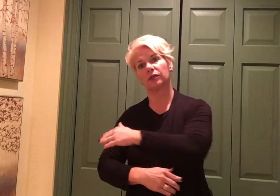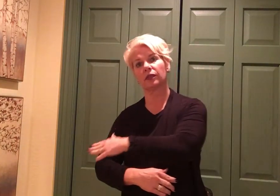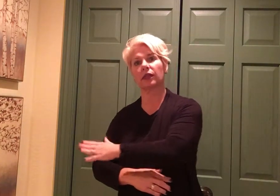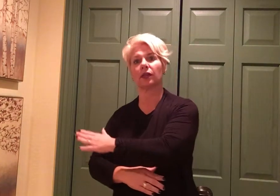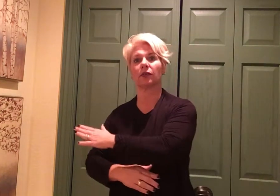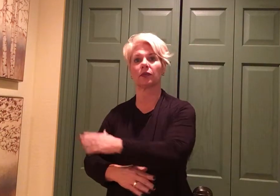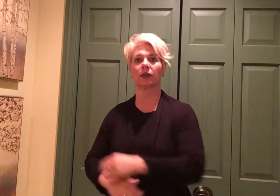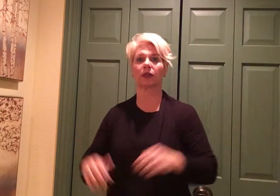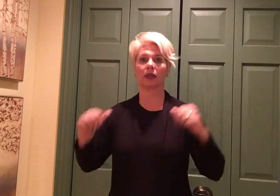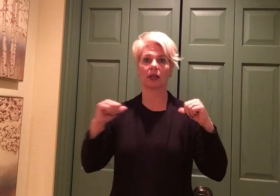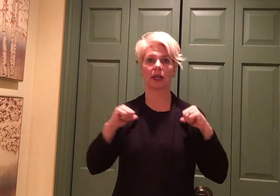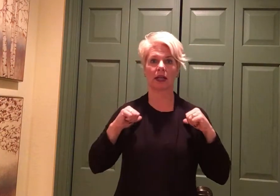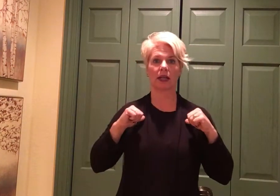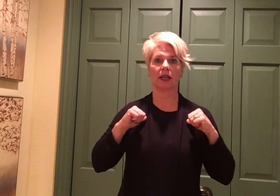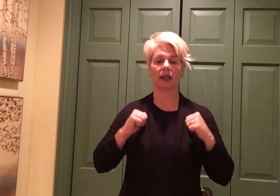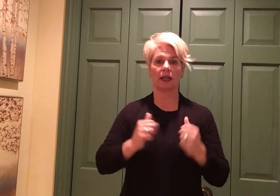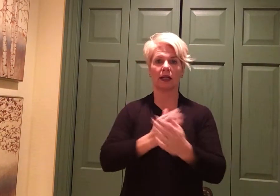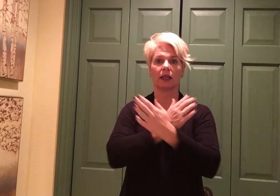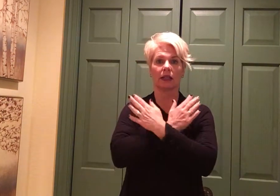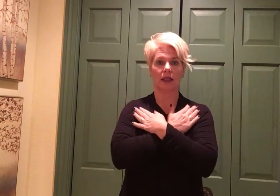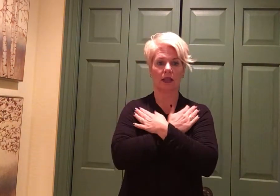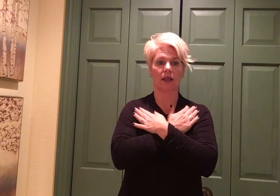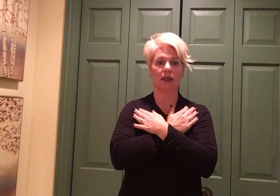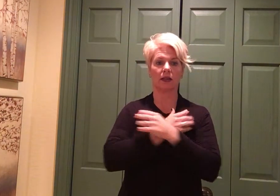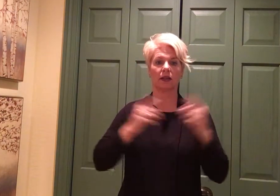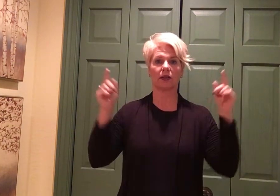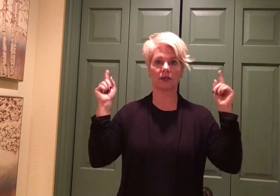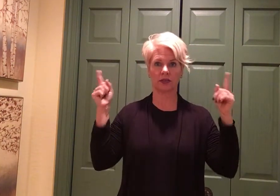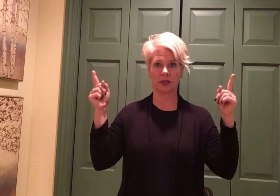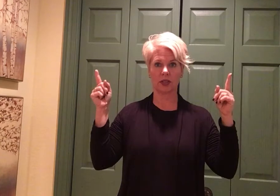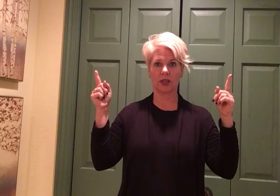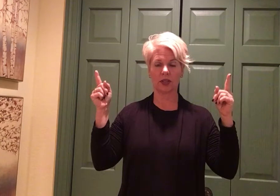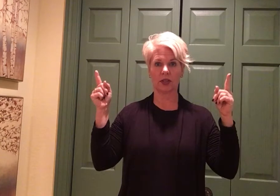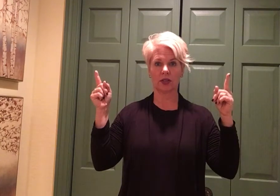flower, I love you.